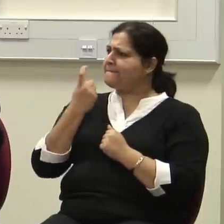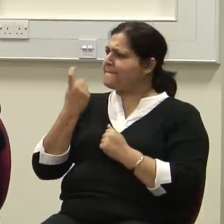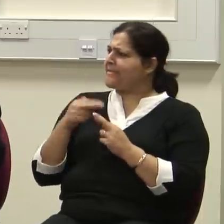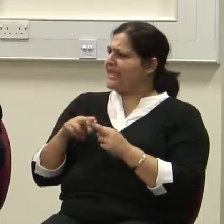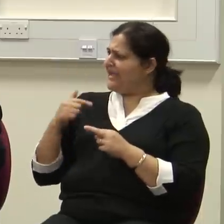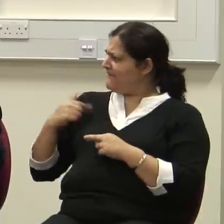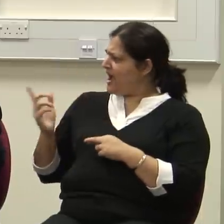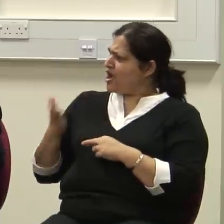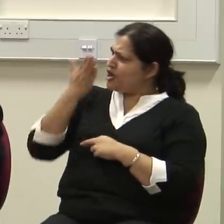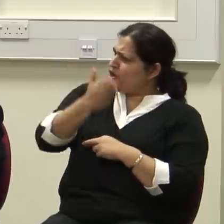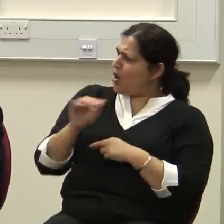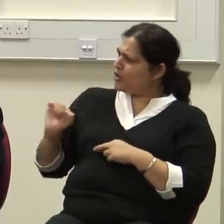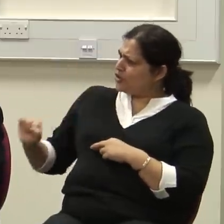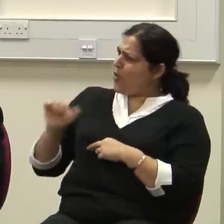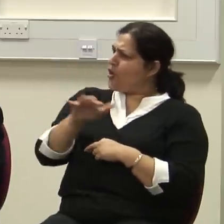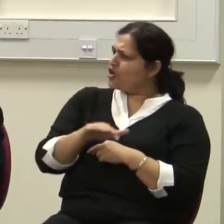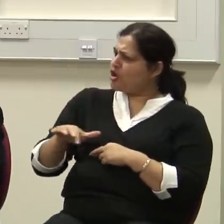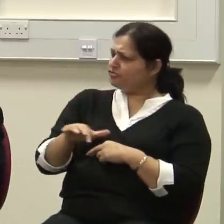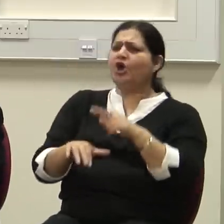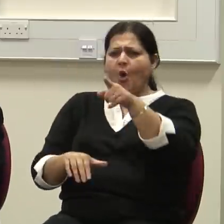as a tourist. Perfectly good.